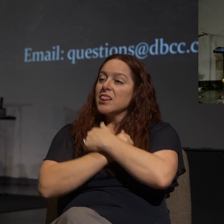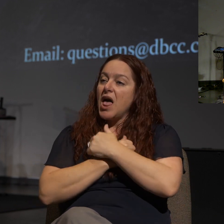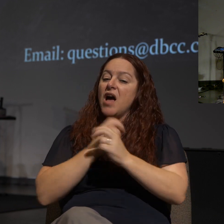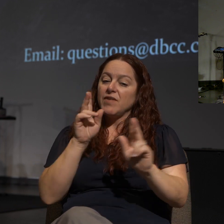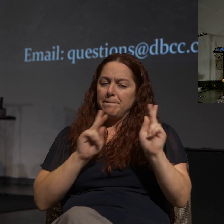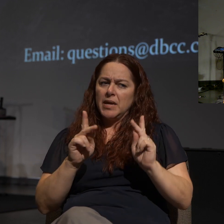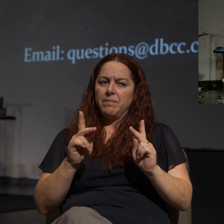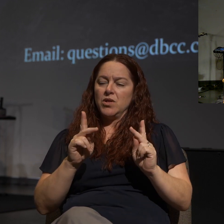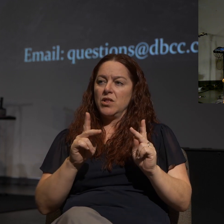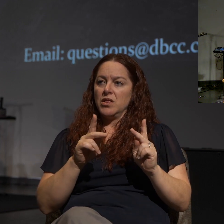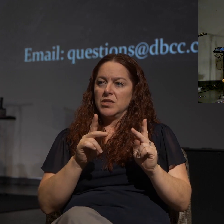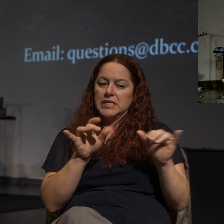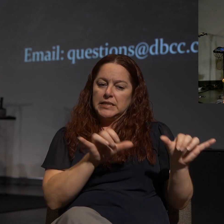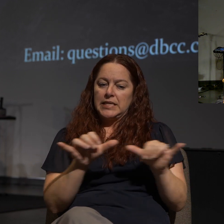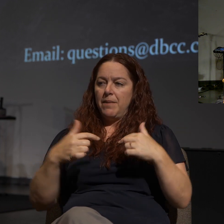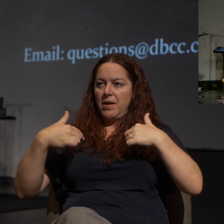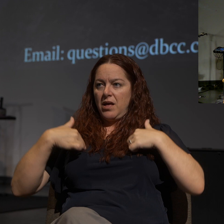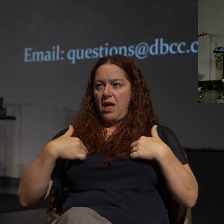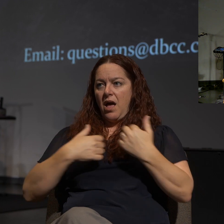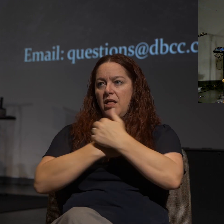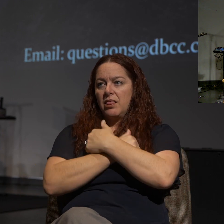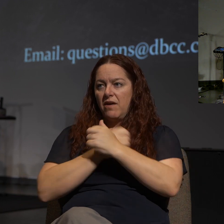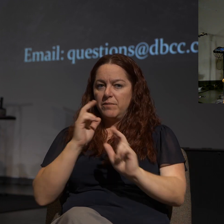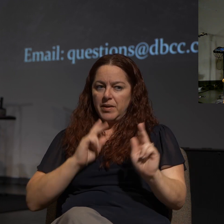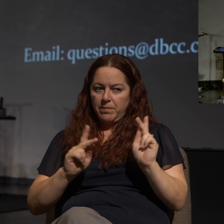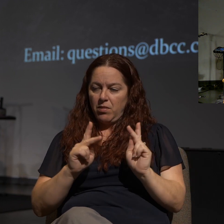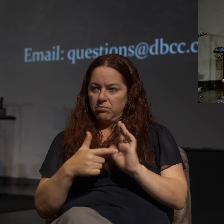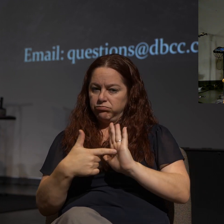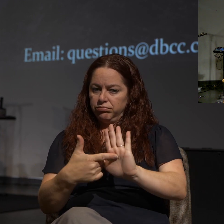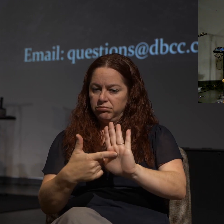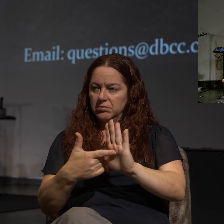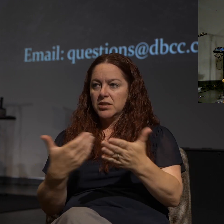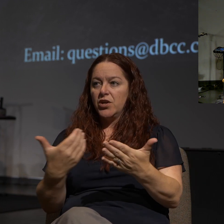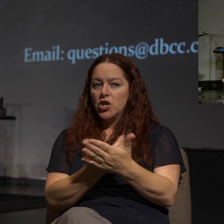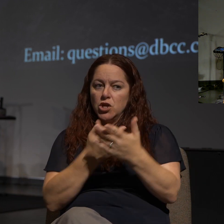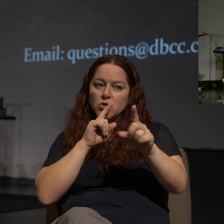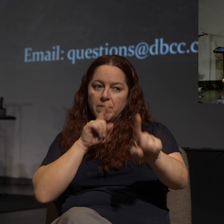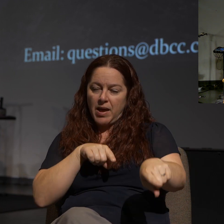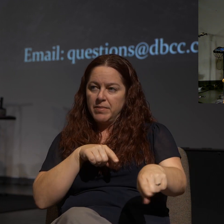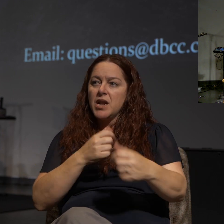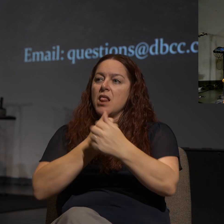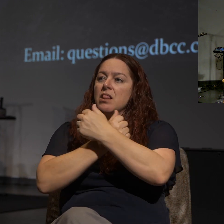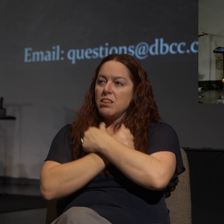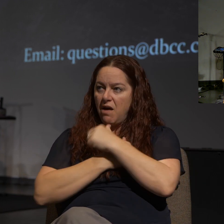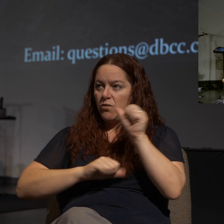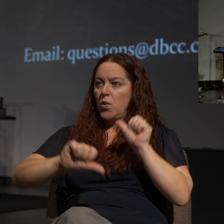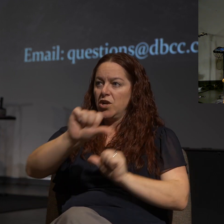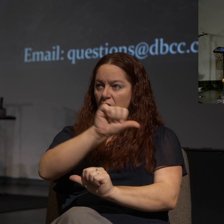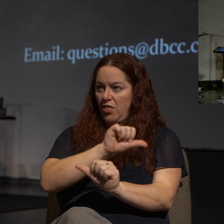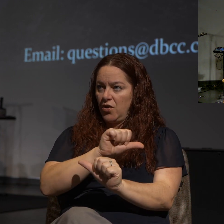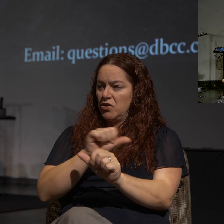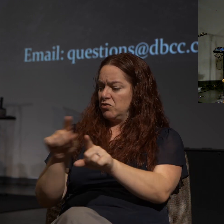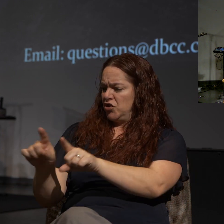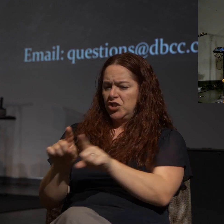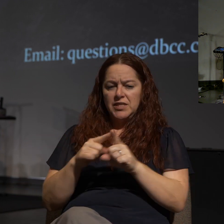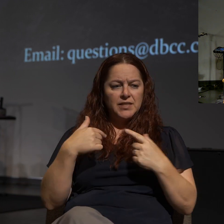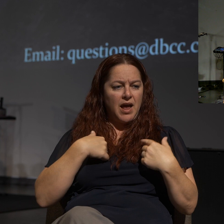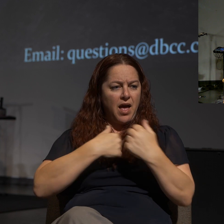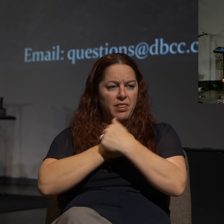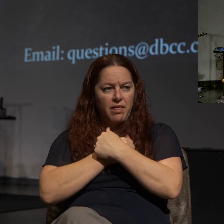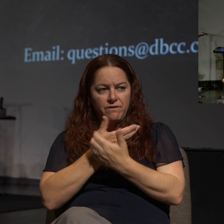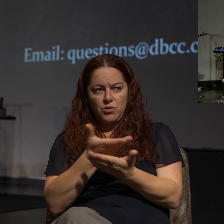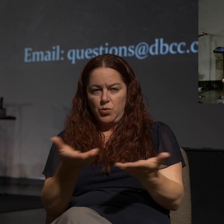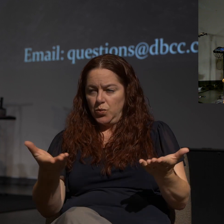the way I loved people. A new commandment I give to you, that you love one another just as I have loved you.